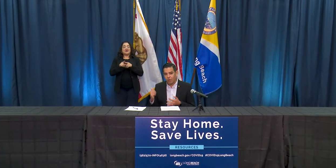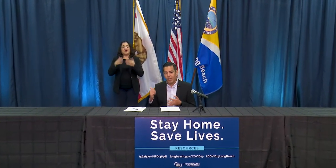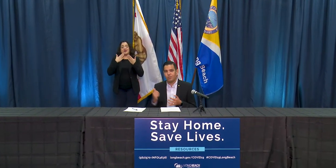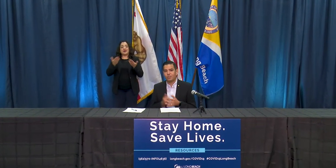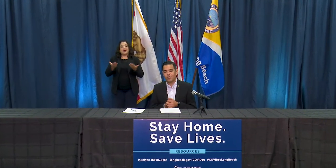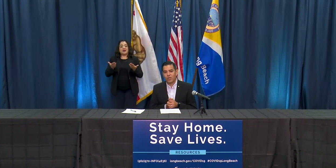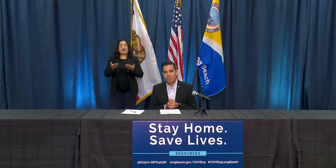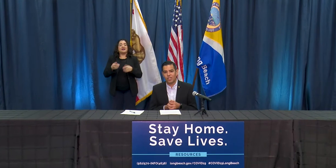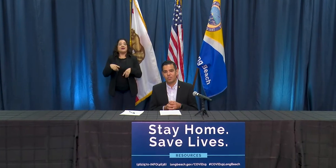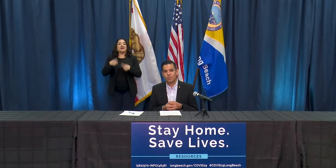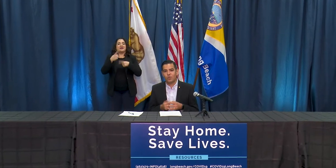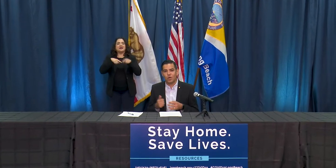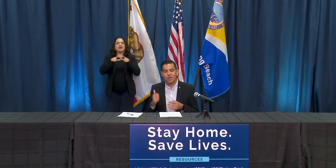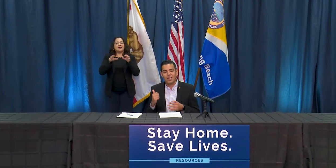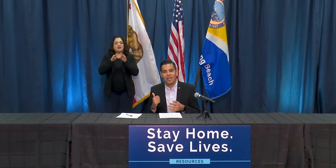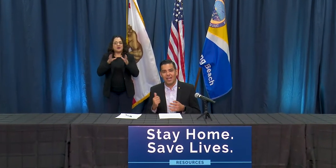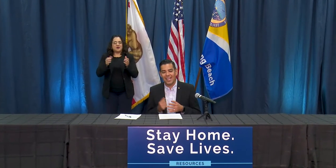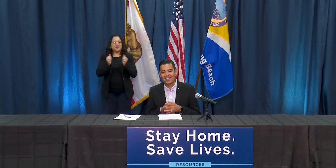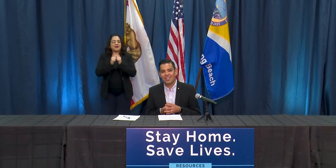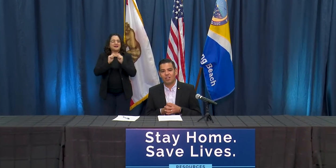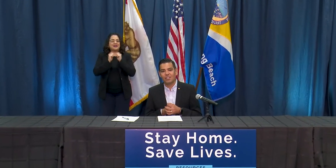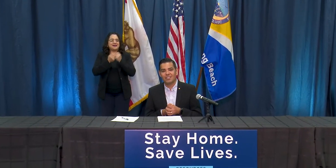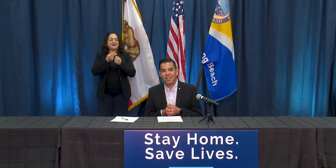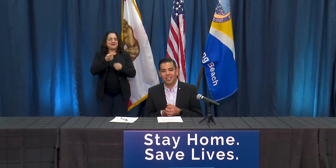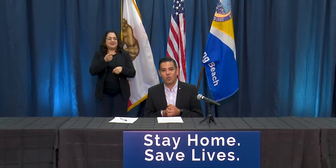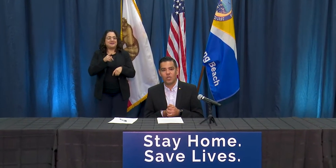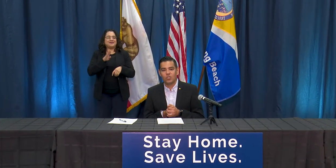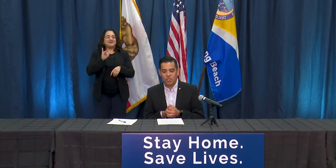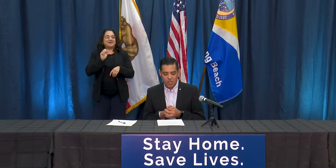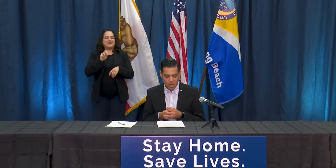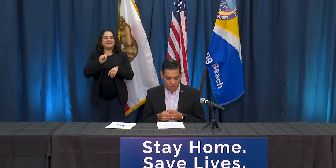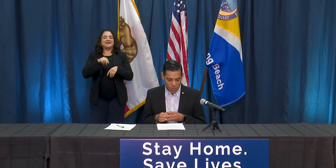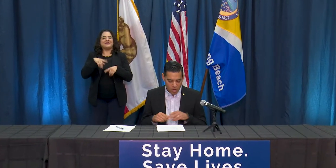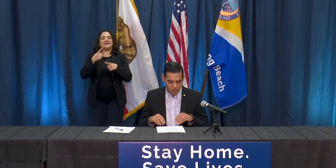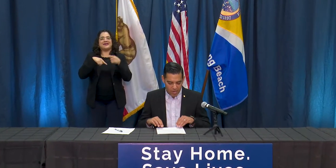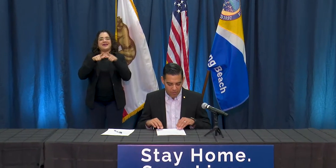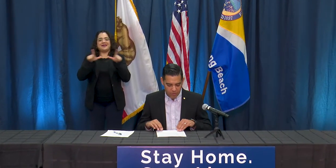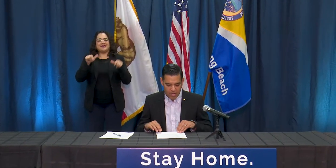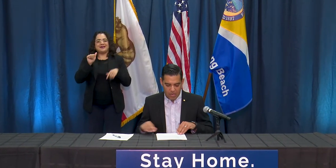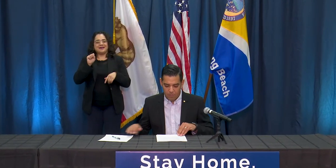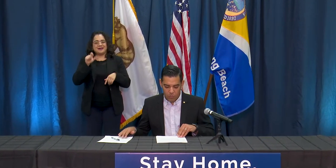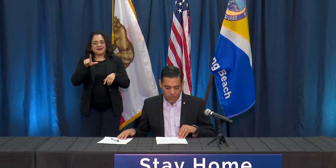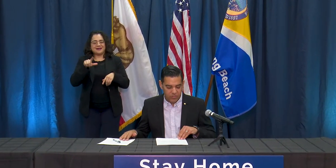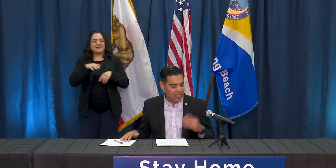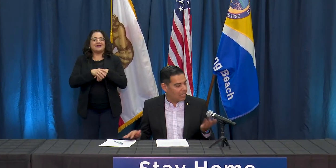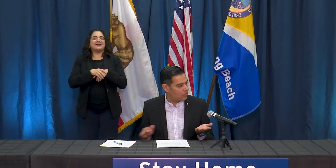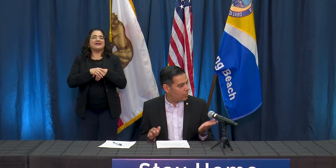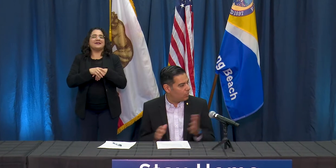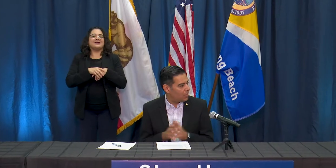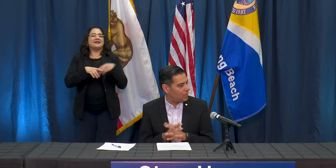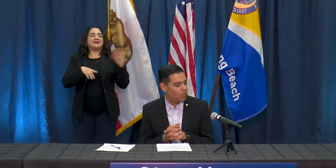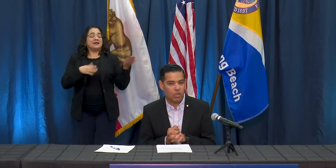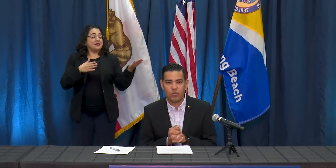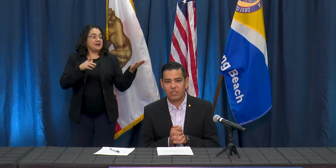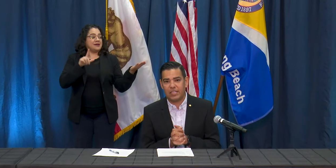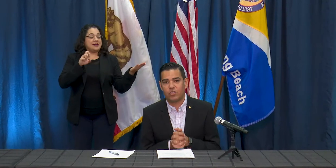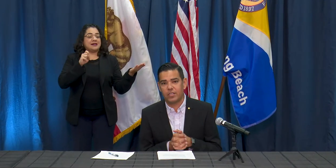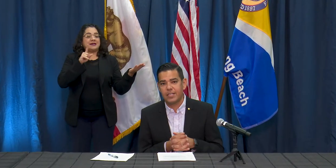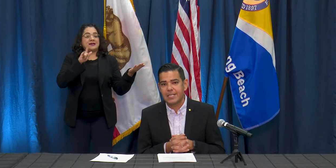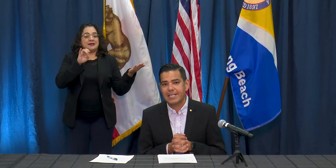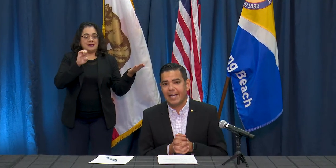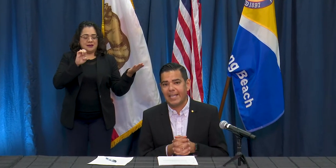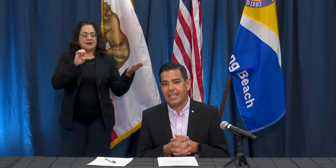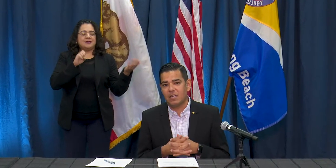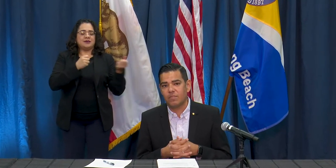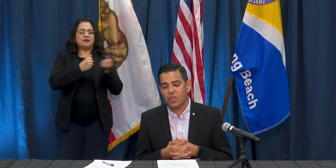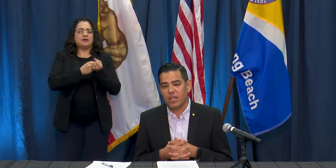course we have Paola who does her translation for ASL in sign language. We also have with us today Leslie who's going be doing our translation